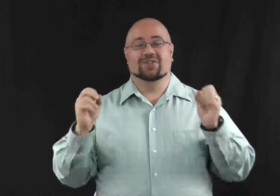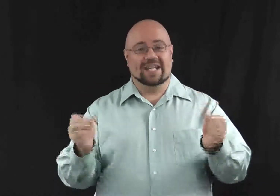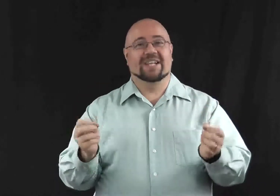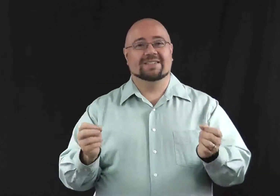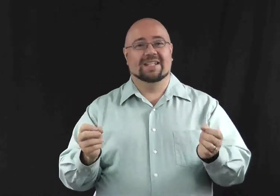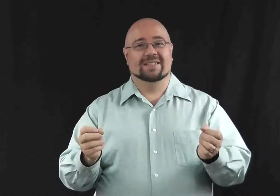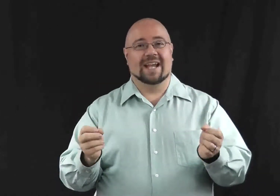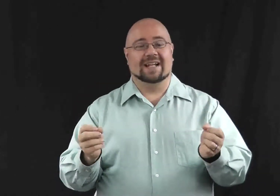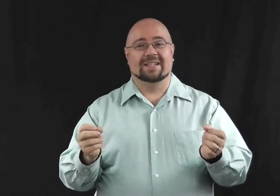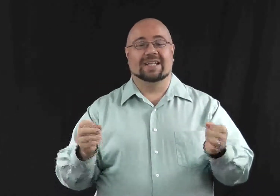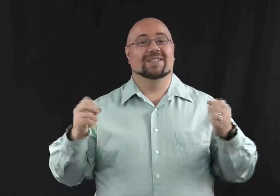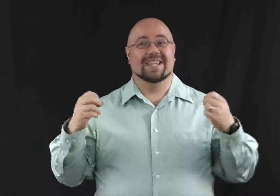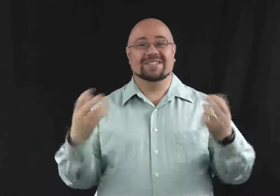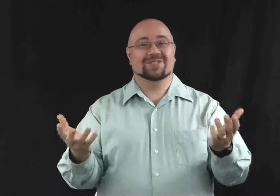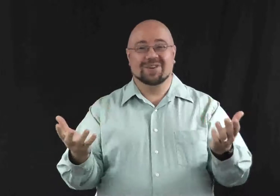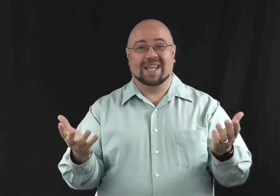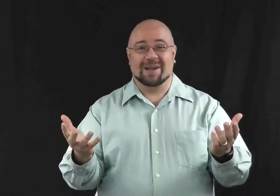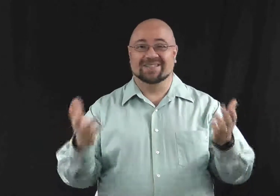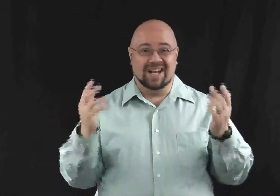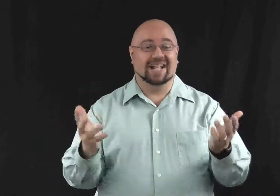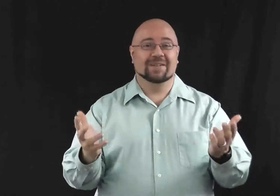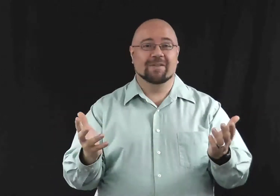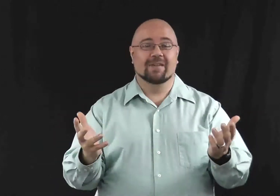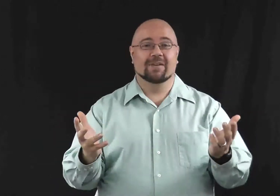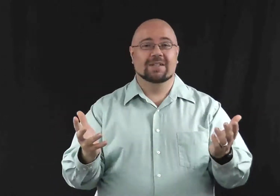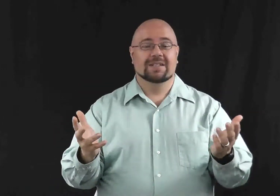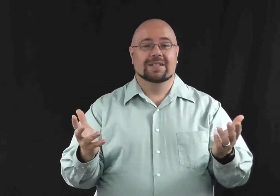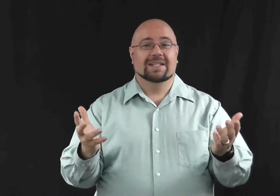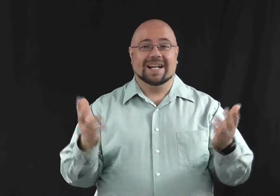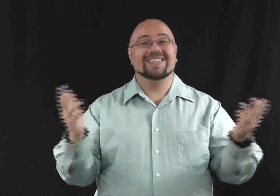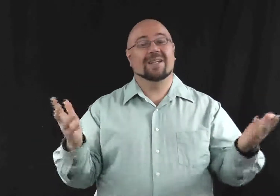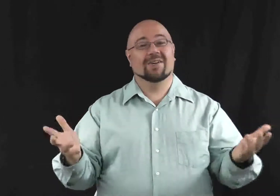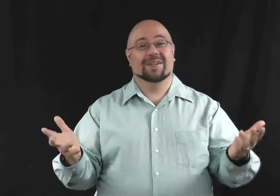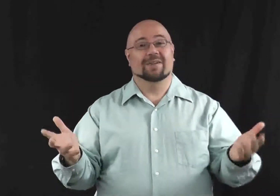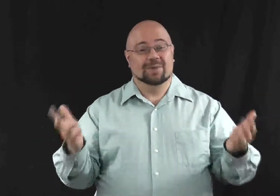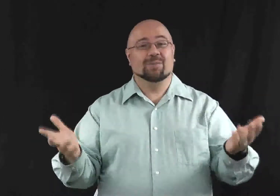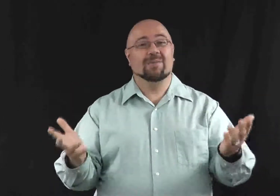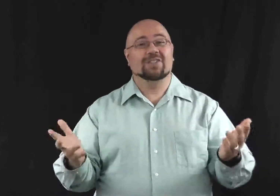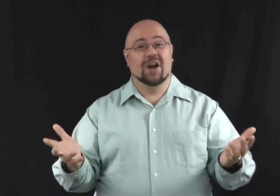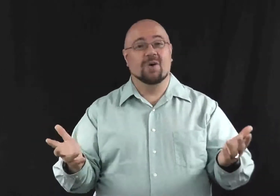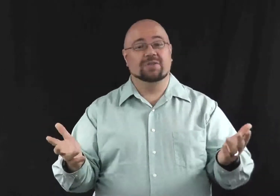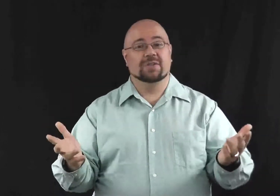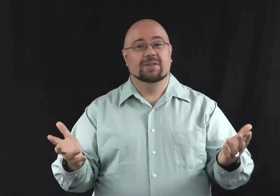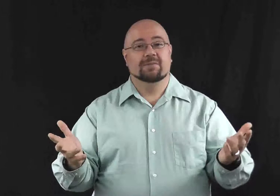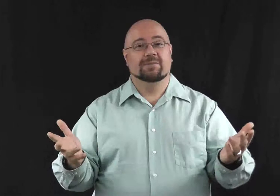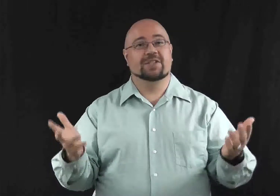custody is intact and the test result came out not in your favor, like I said earlier you're pretty much hosed. But you know what